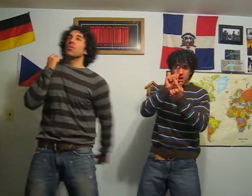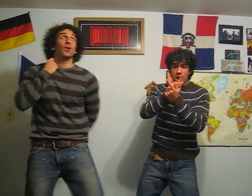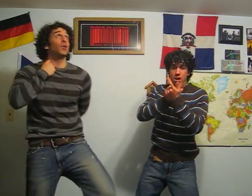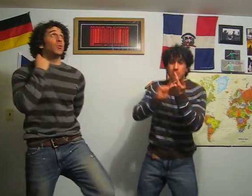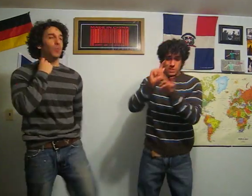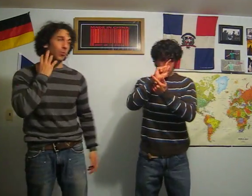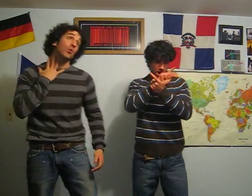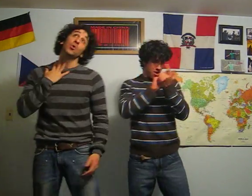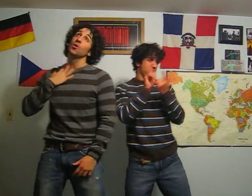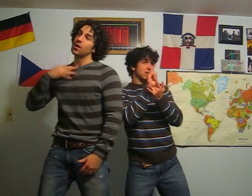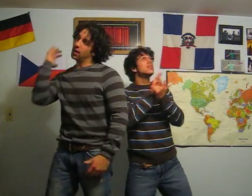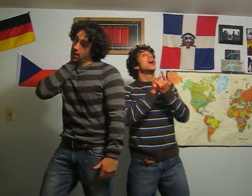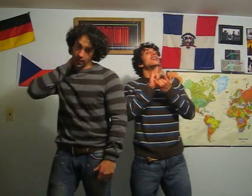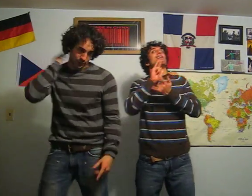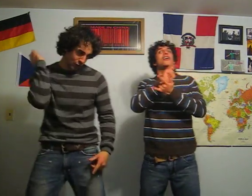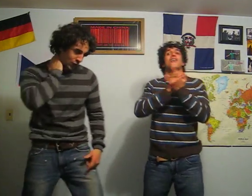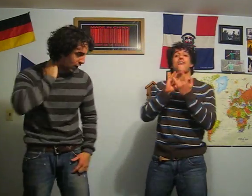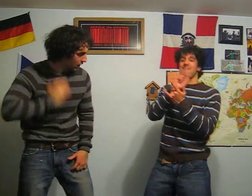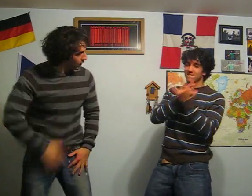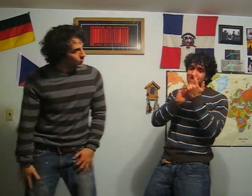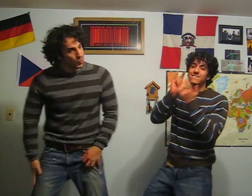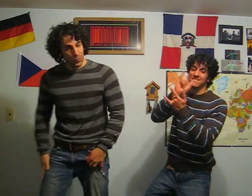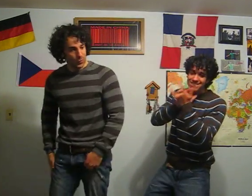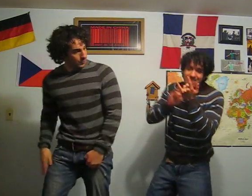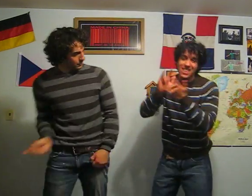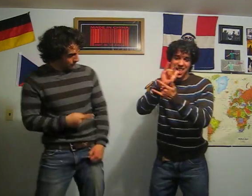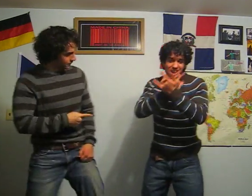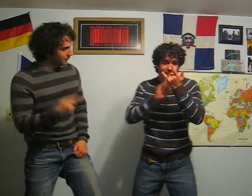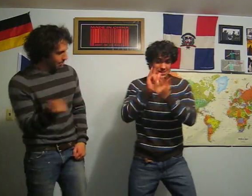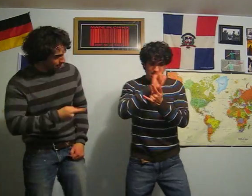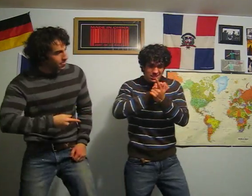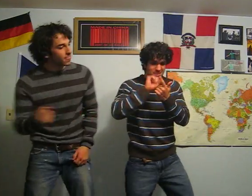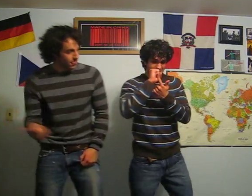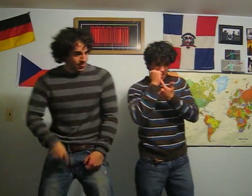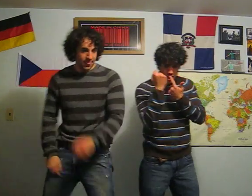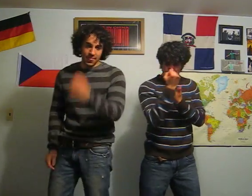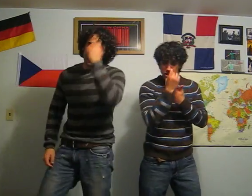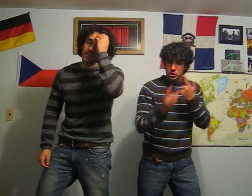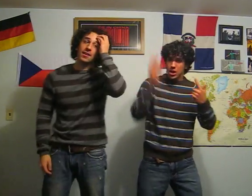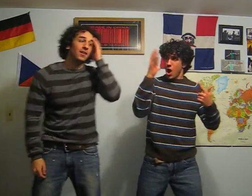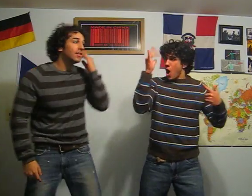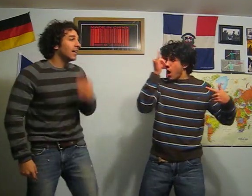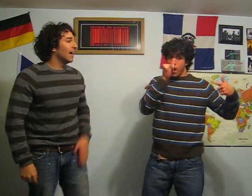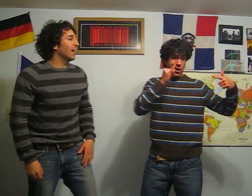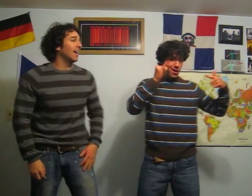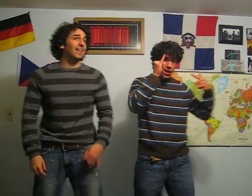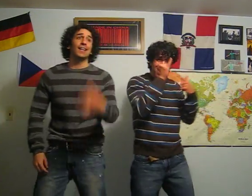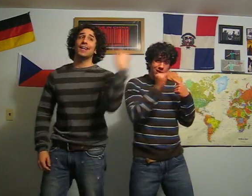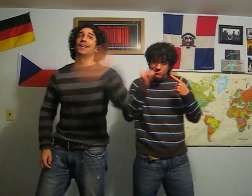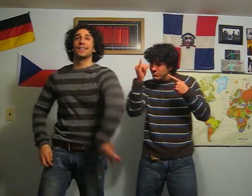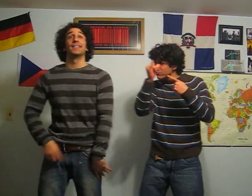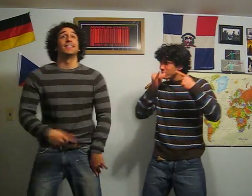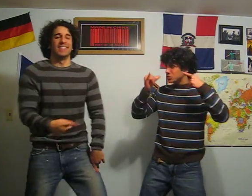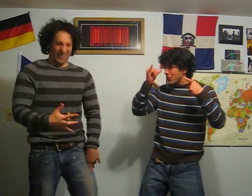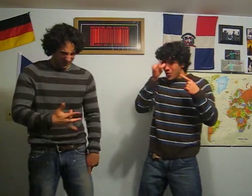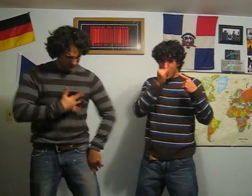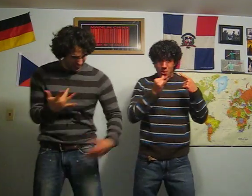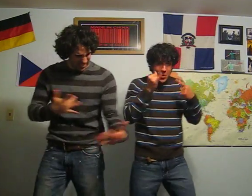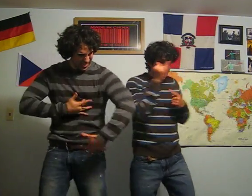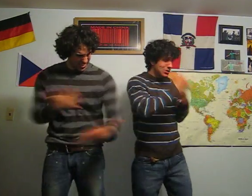from going under Baby, I don't need to put you higher Cause I'm